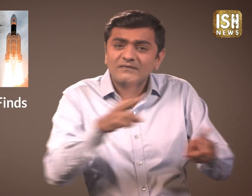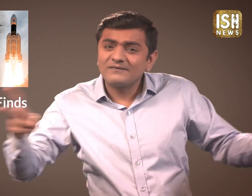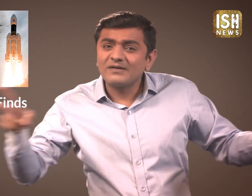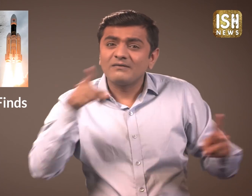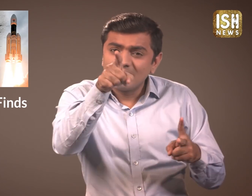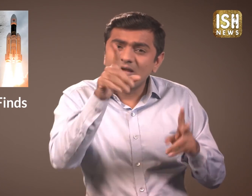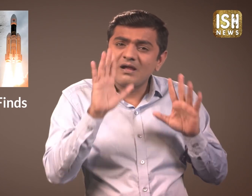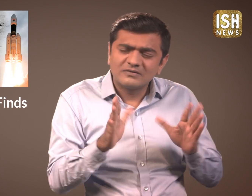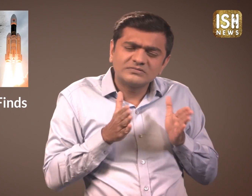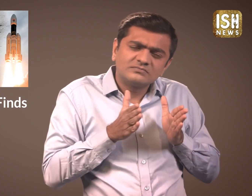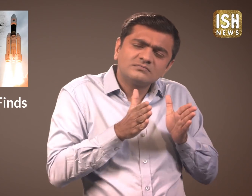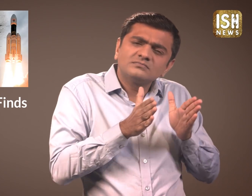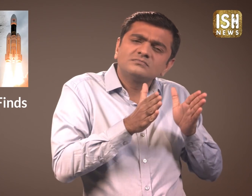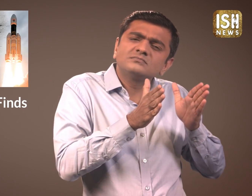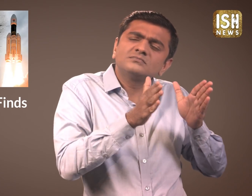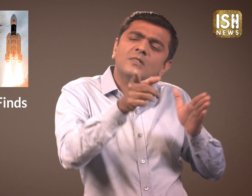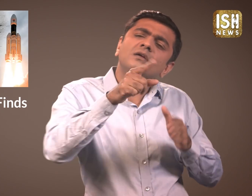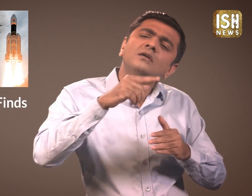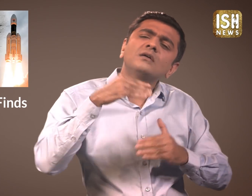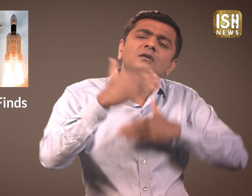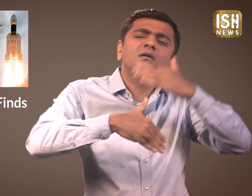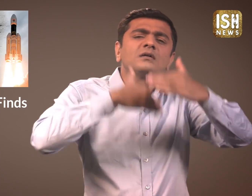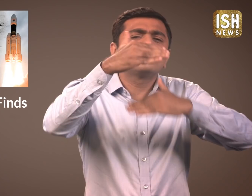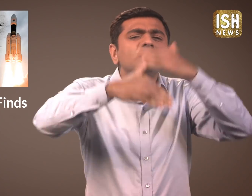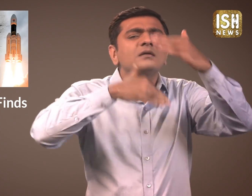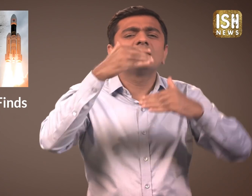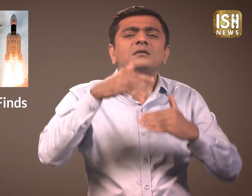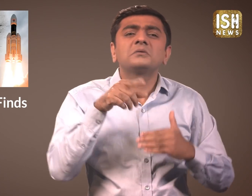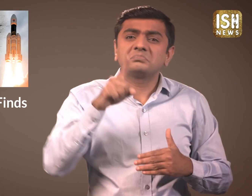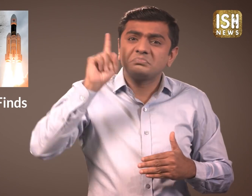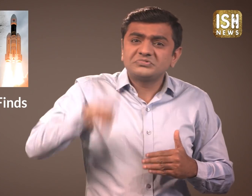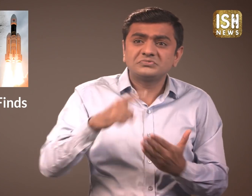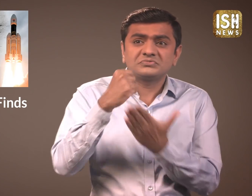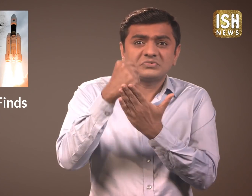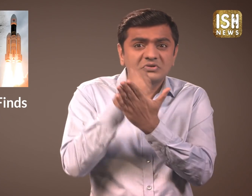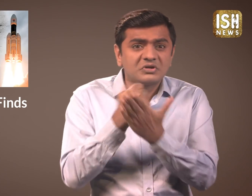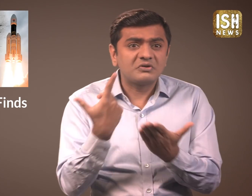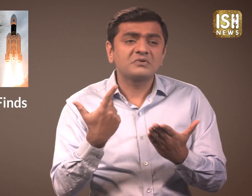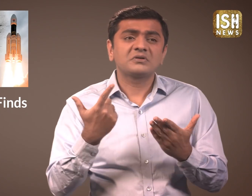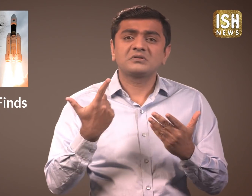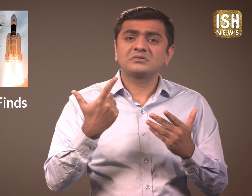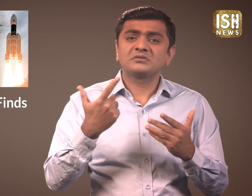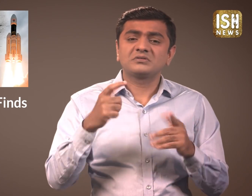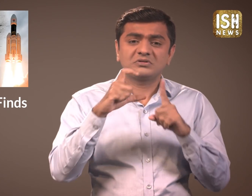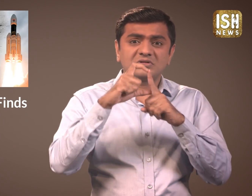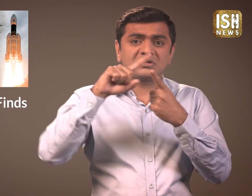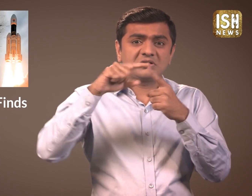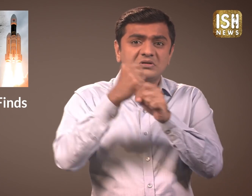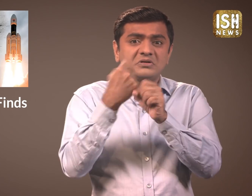they will be successful. You do not need degrees or certificates.